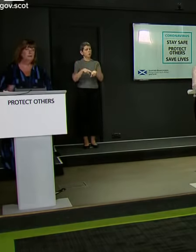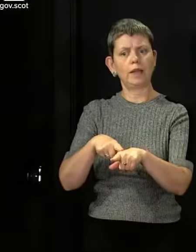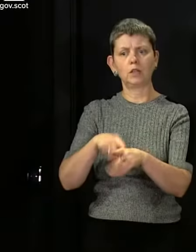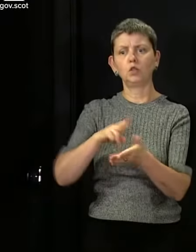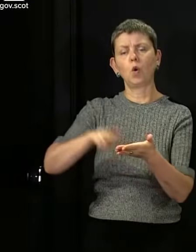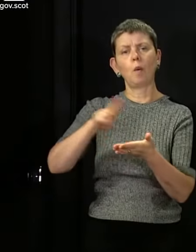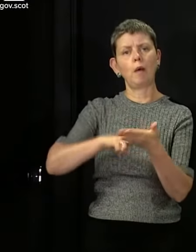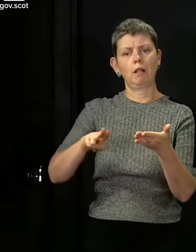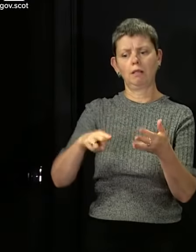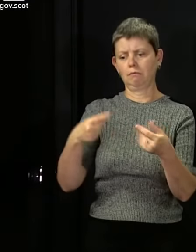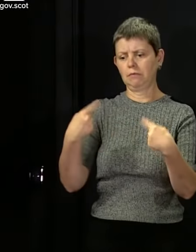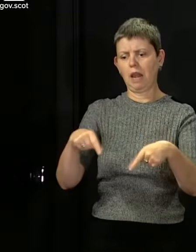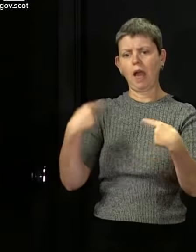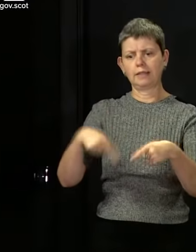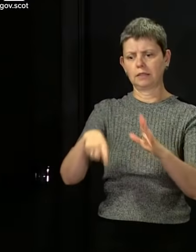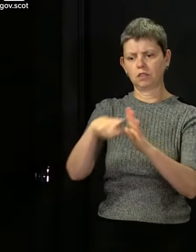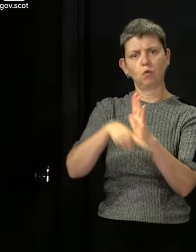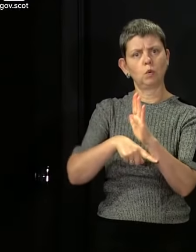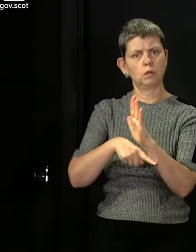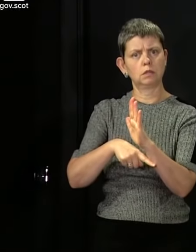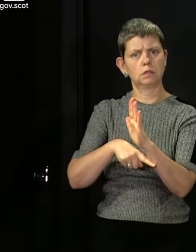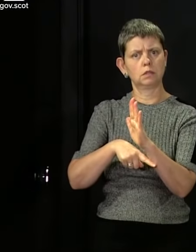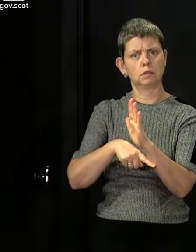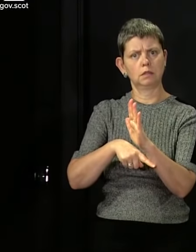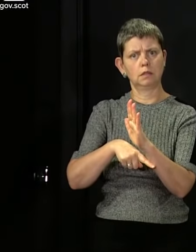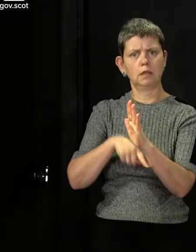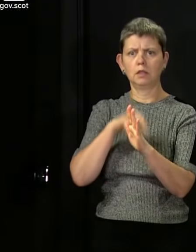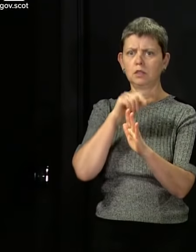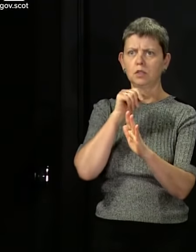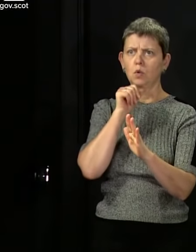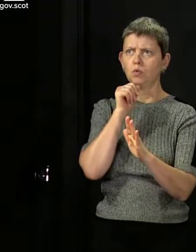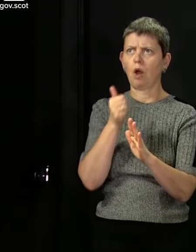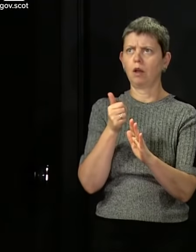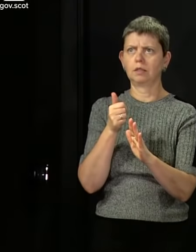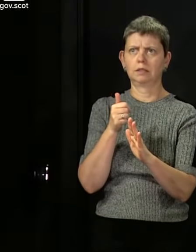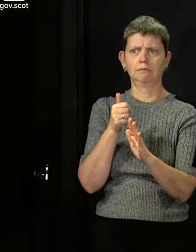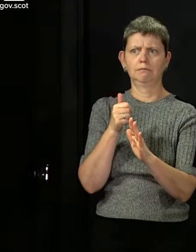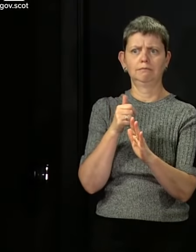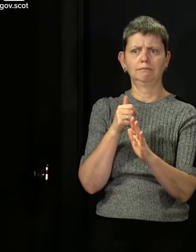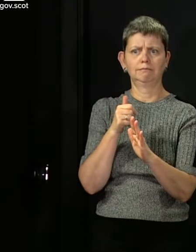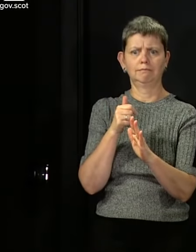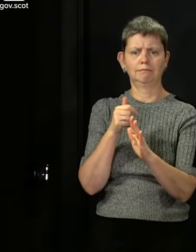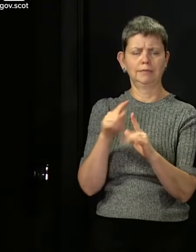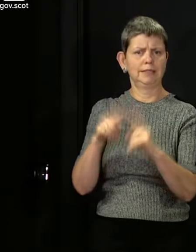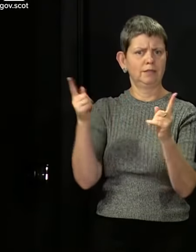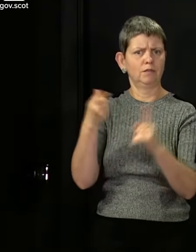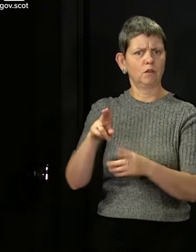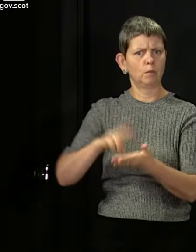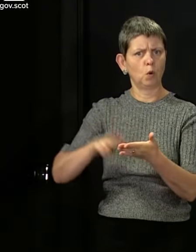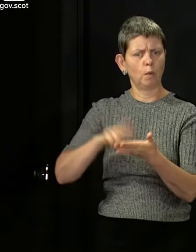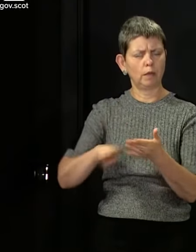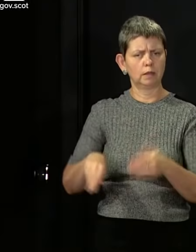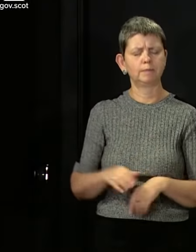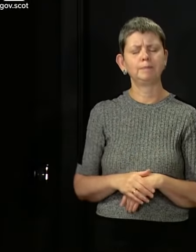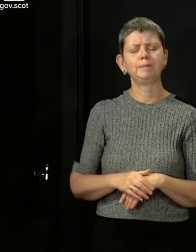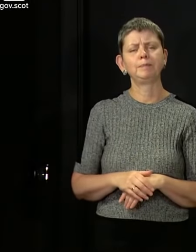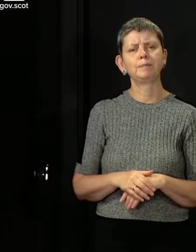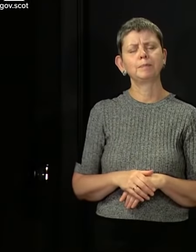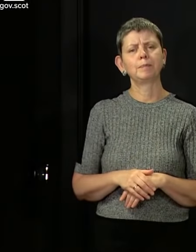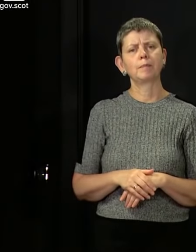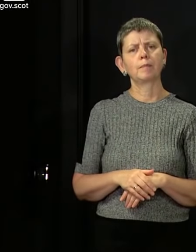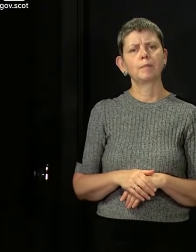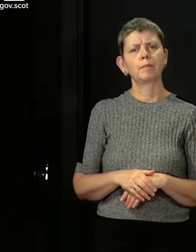conditions. So it's not an abnormal sort of arrangement around opening. I'd say two additional things to that.